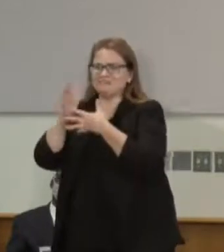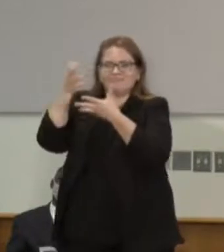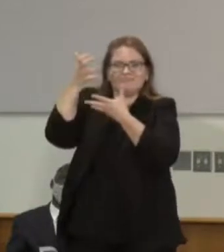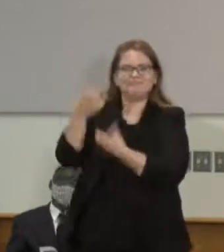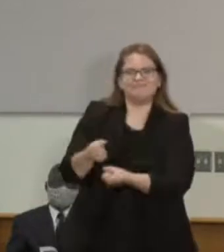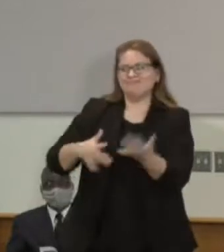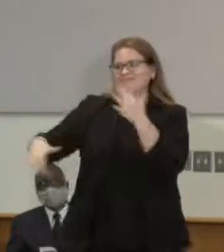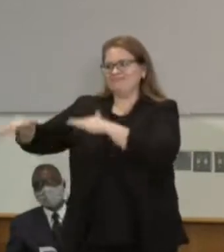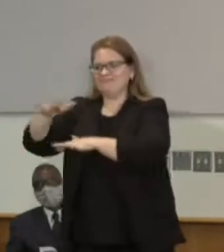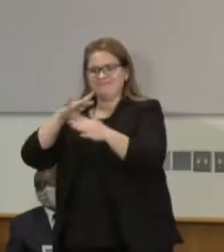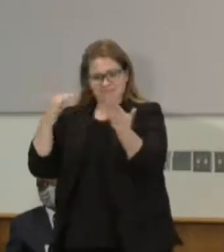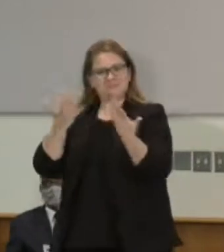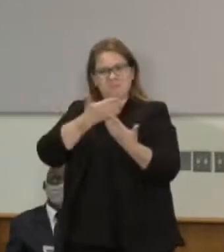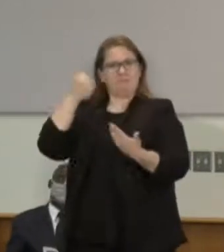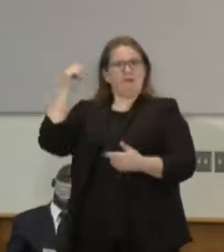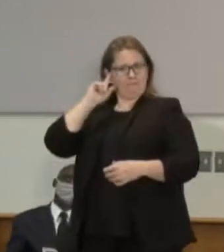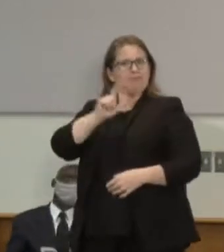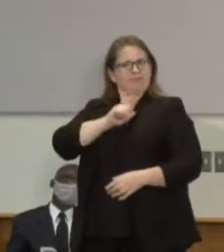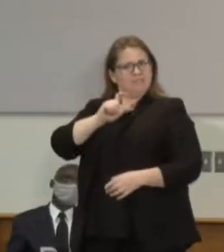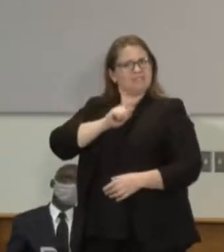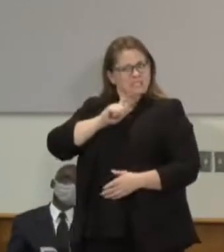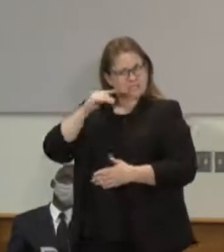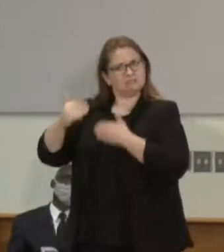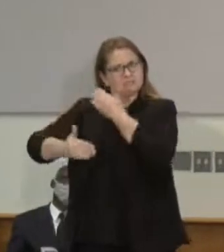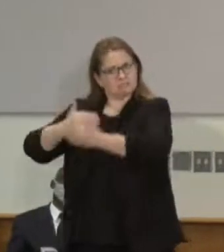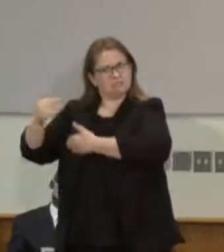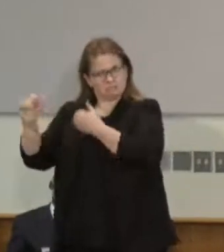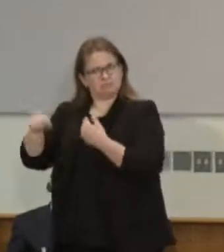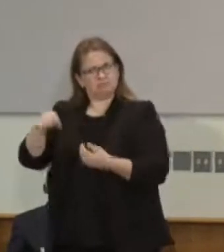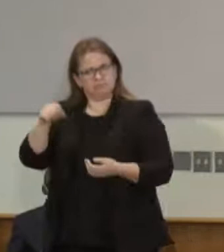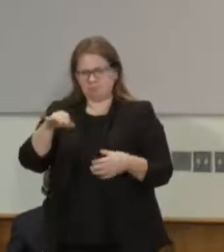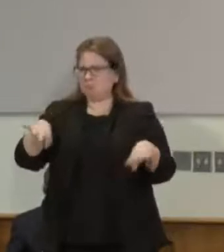law enforcement as we move forward has with the community.